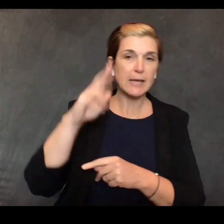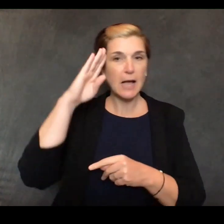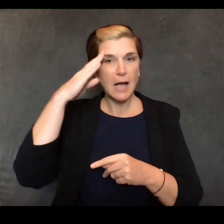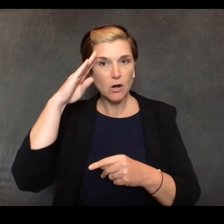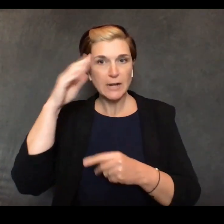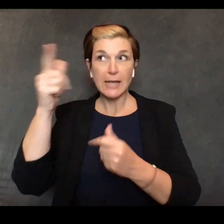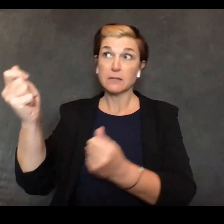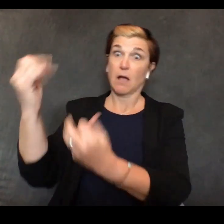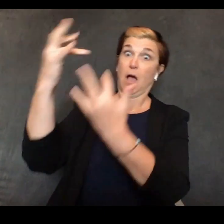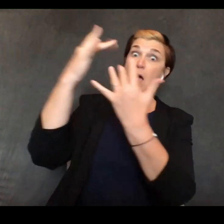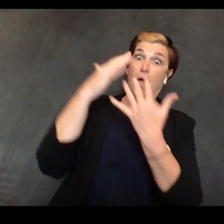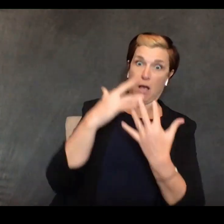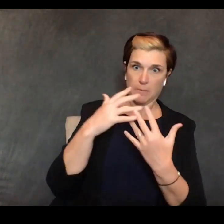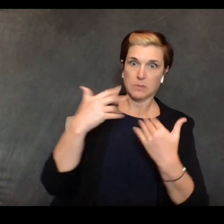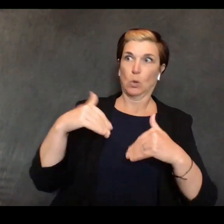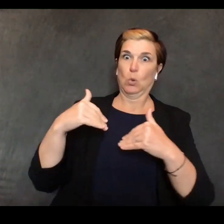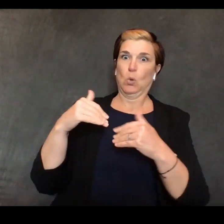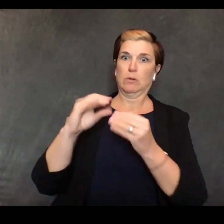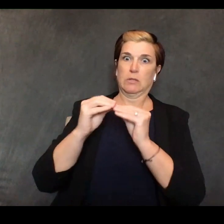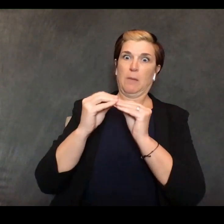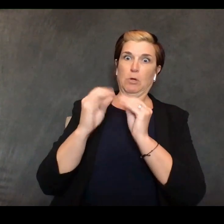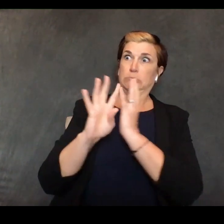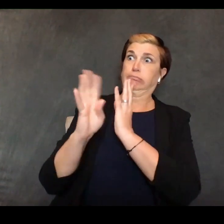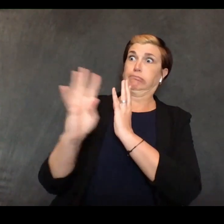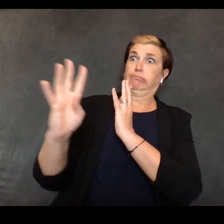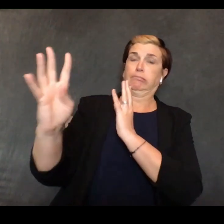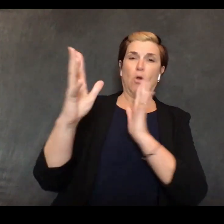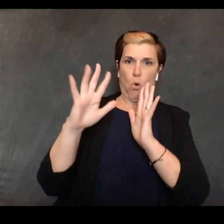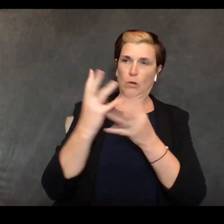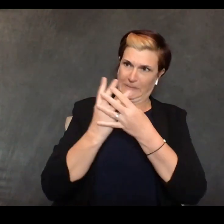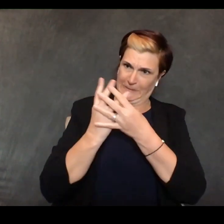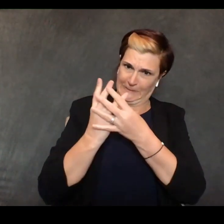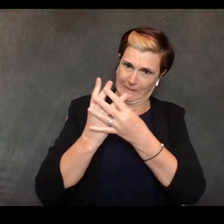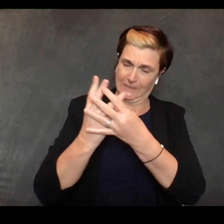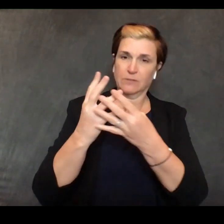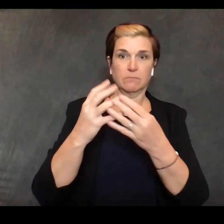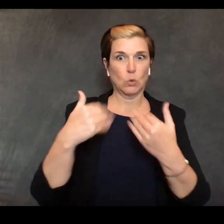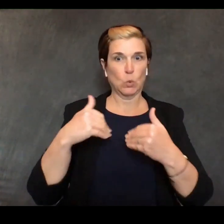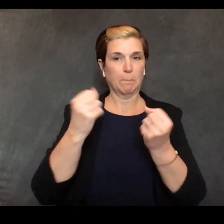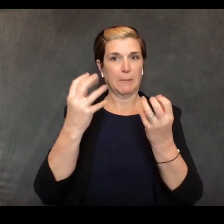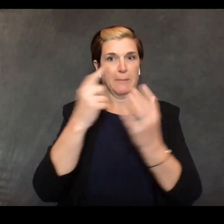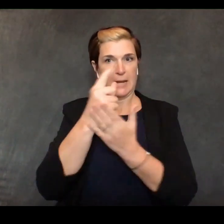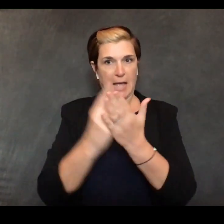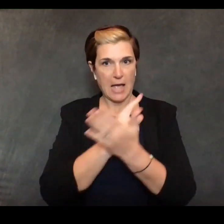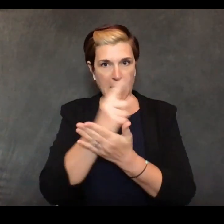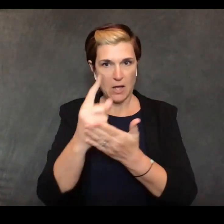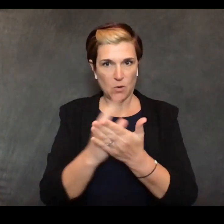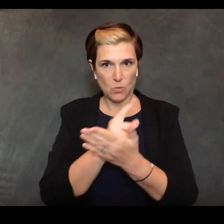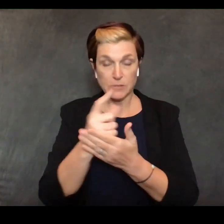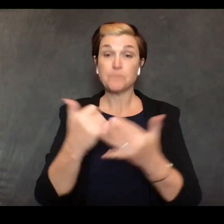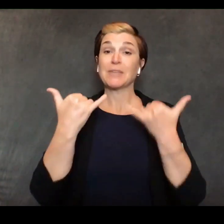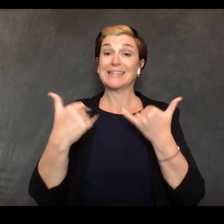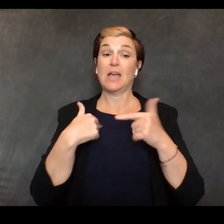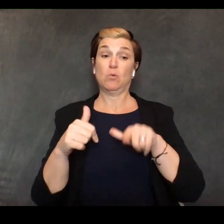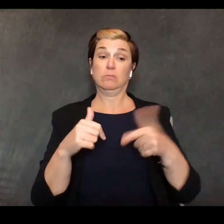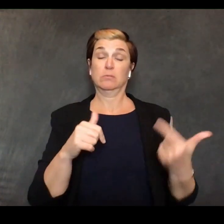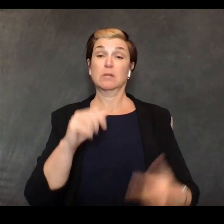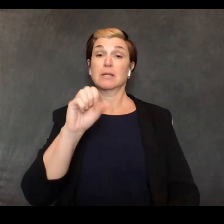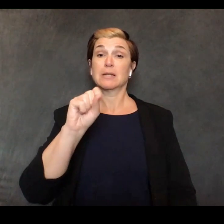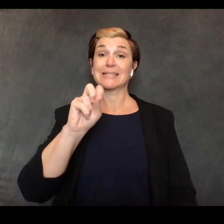did a fantastic job they worked long hours and they did a fantastic job uh... i'd like to introduce steve mnuchin and then i'm going to ask steve to leave because he's